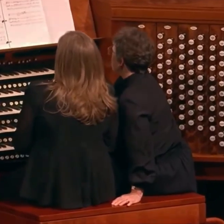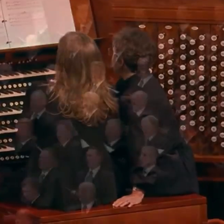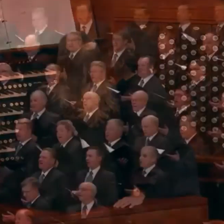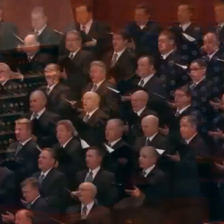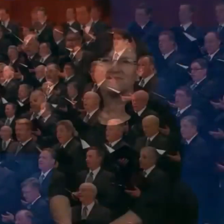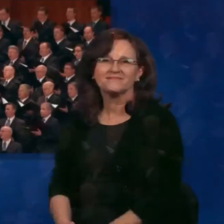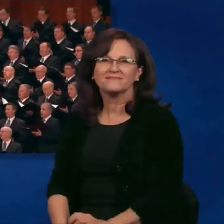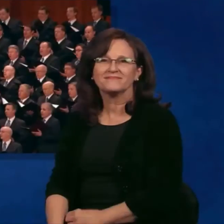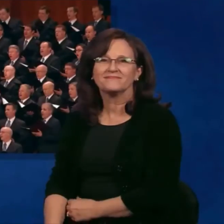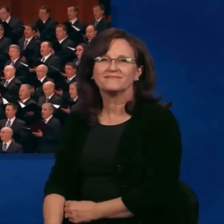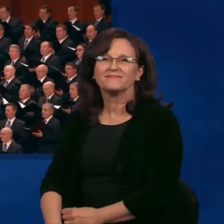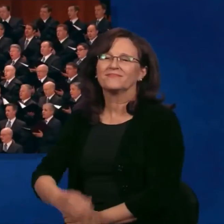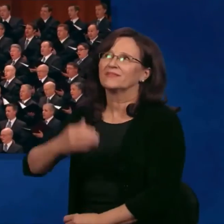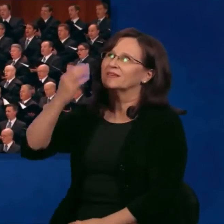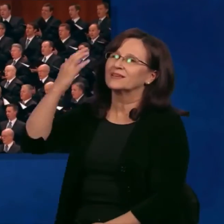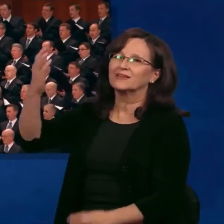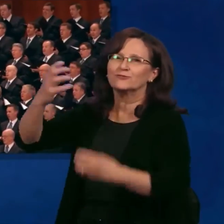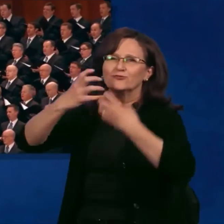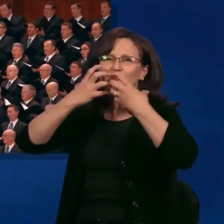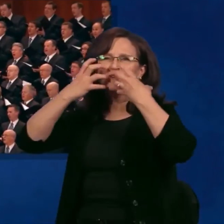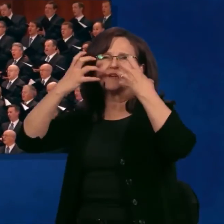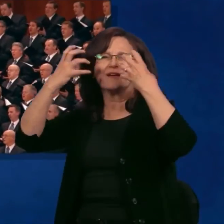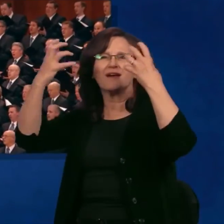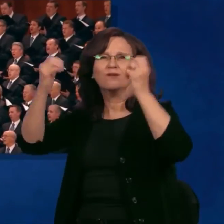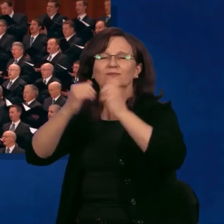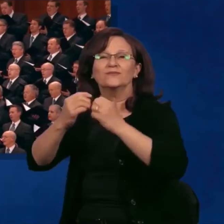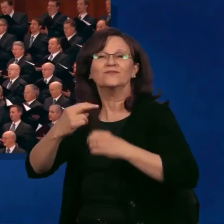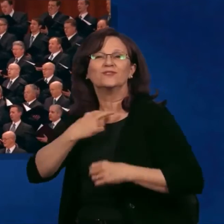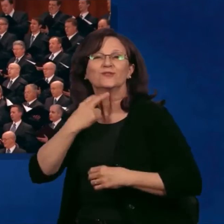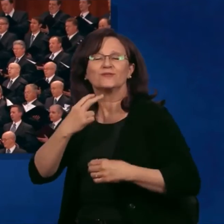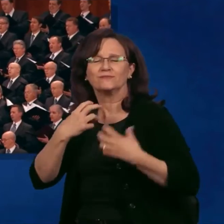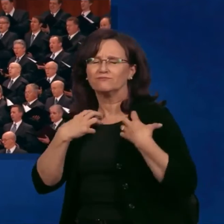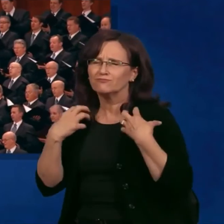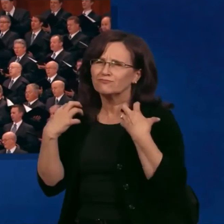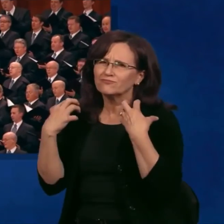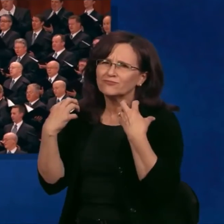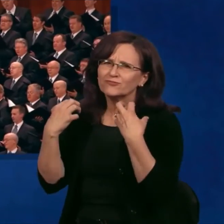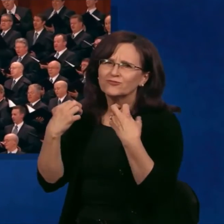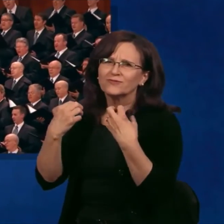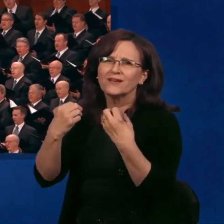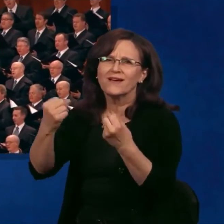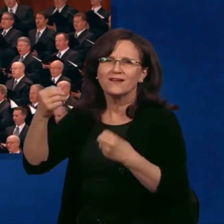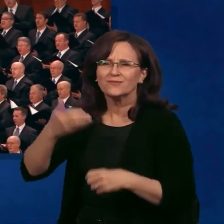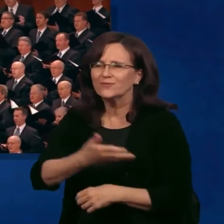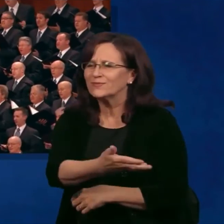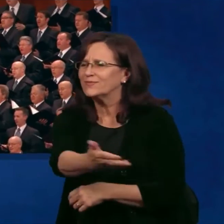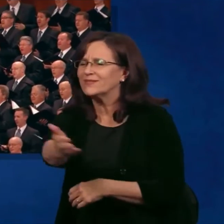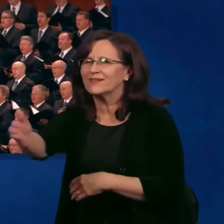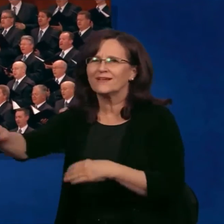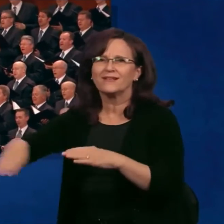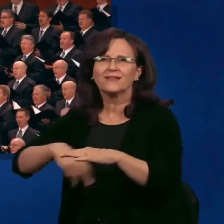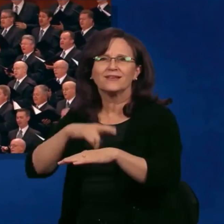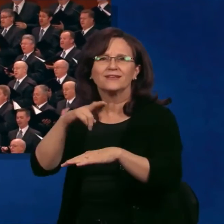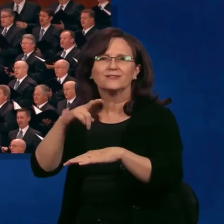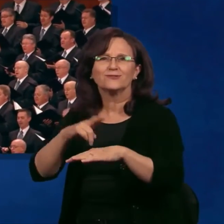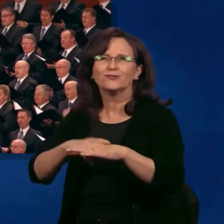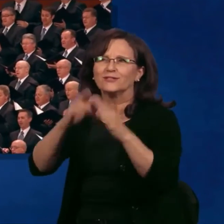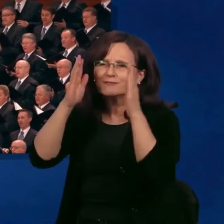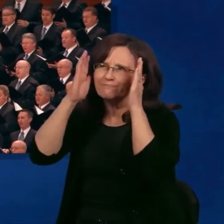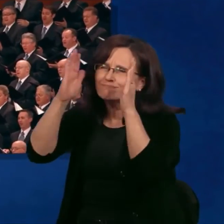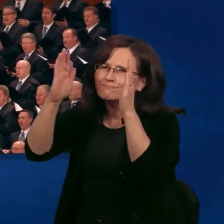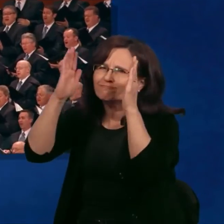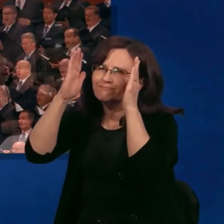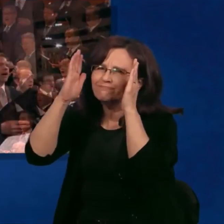He cries, and with a mighty voice he nations lend an